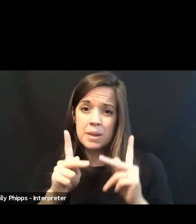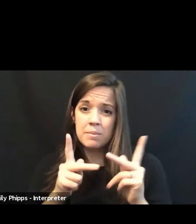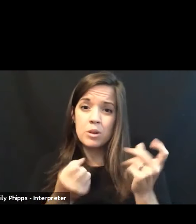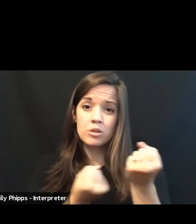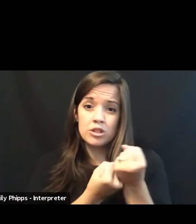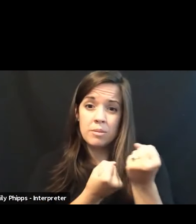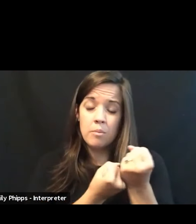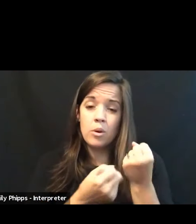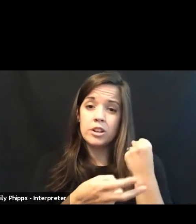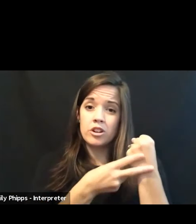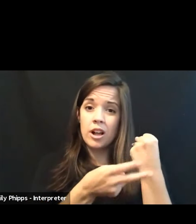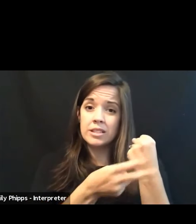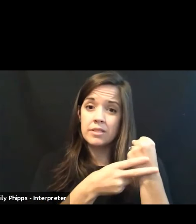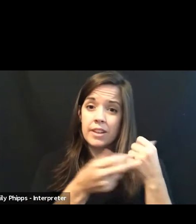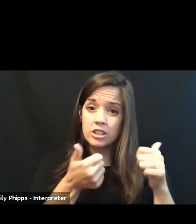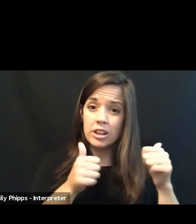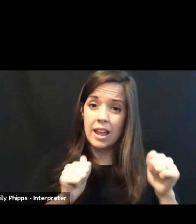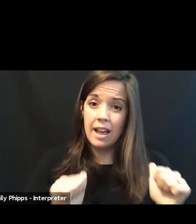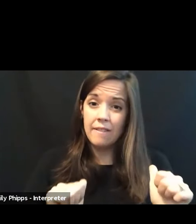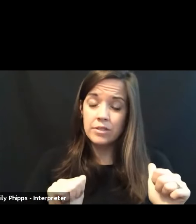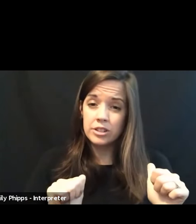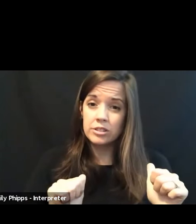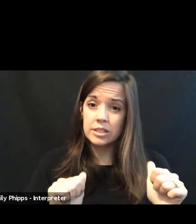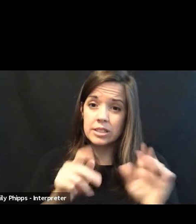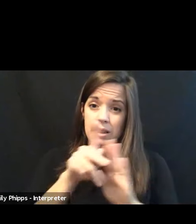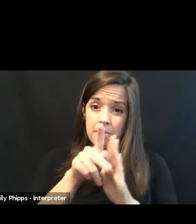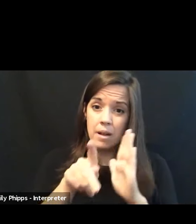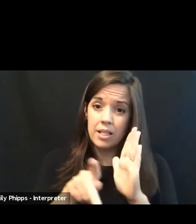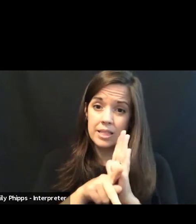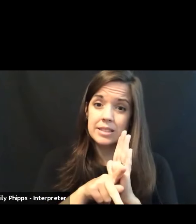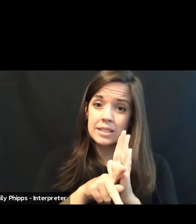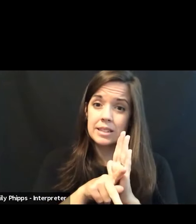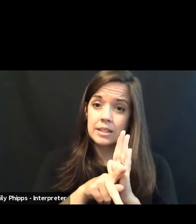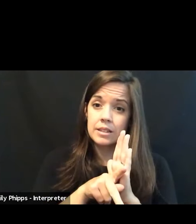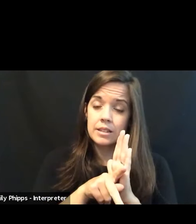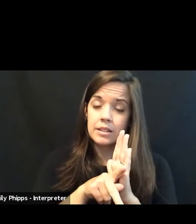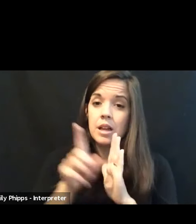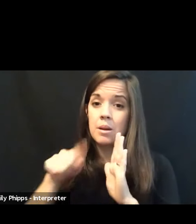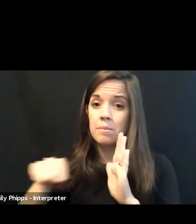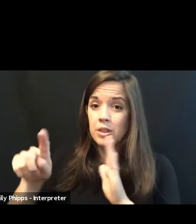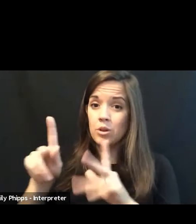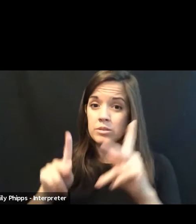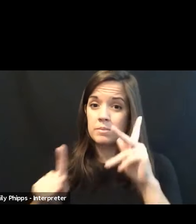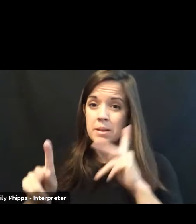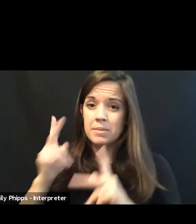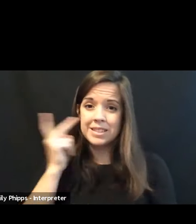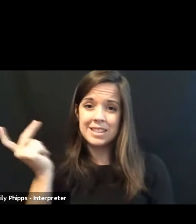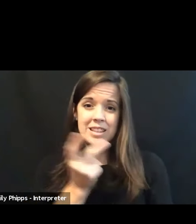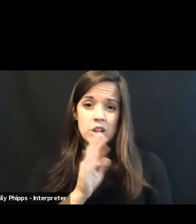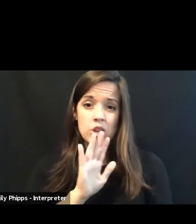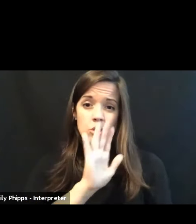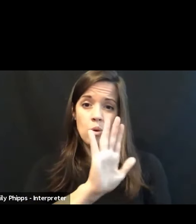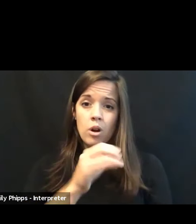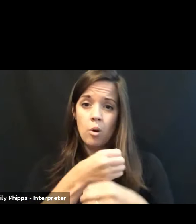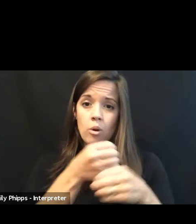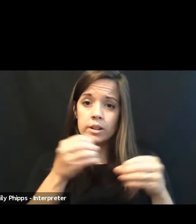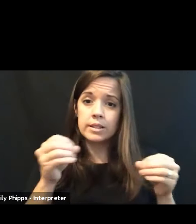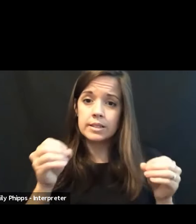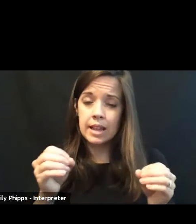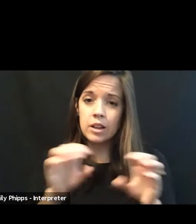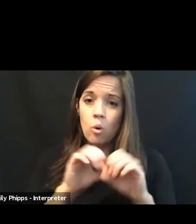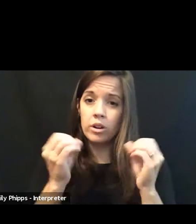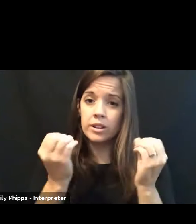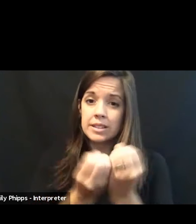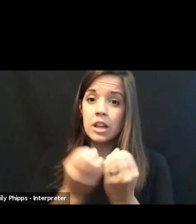efforts in play policy wise, but those people see your organization or your logo is